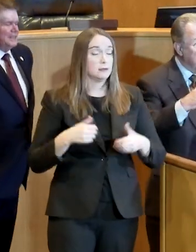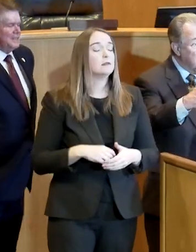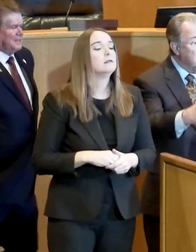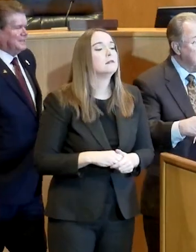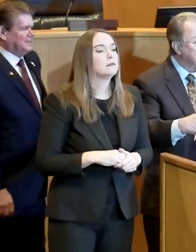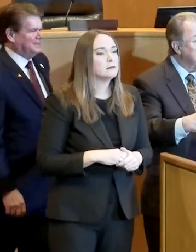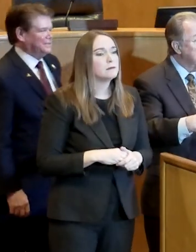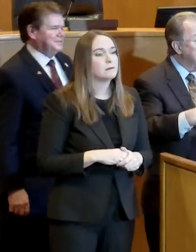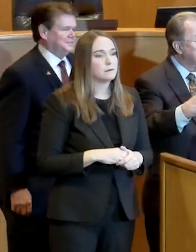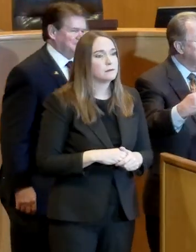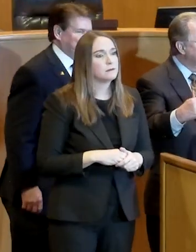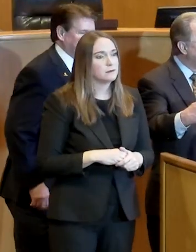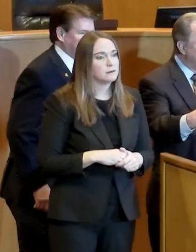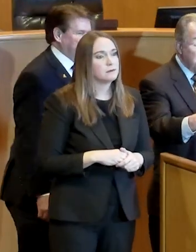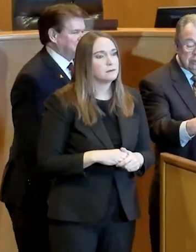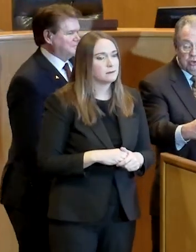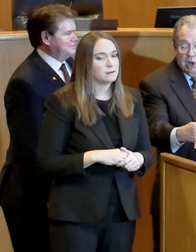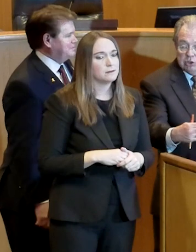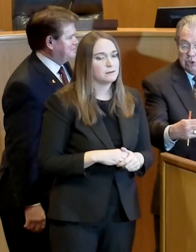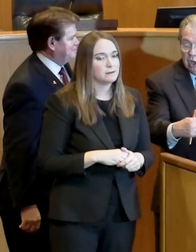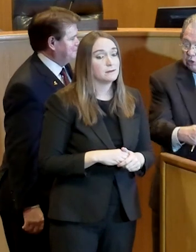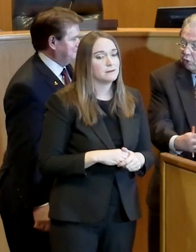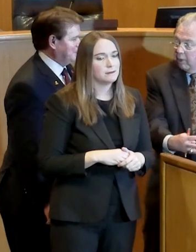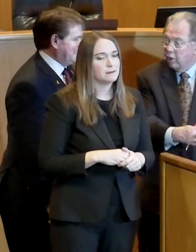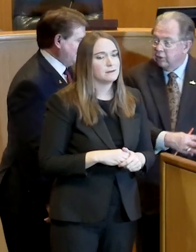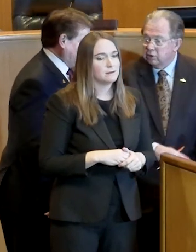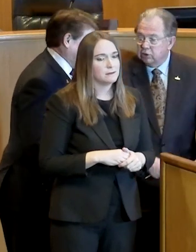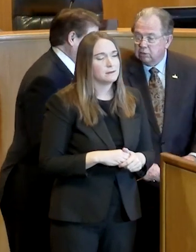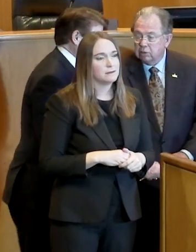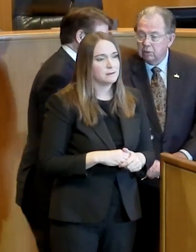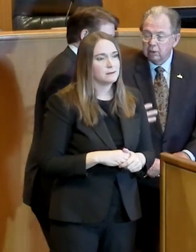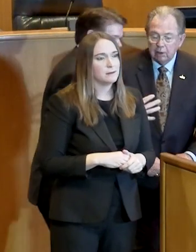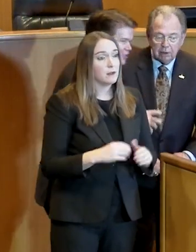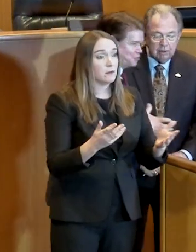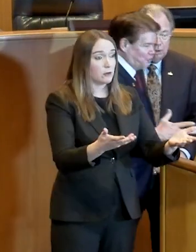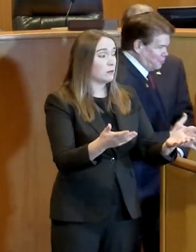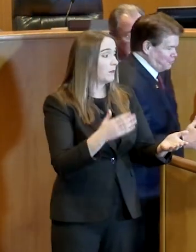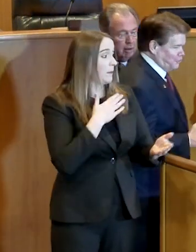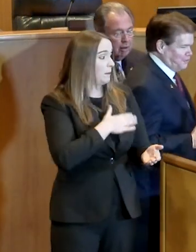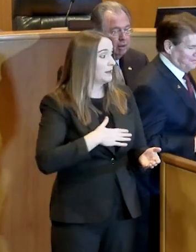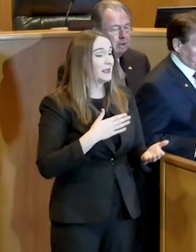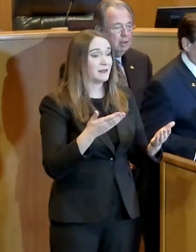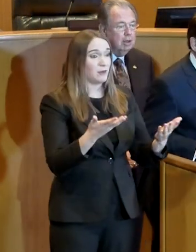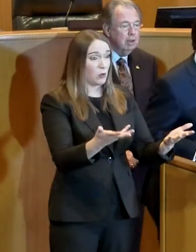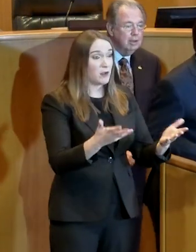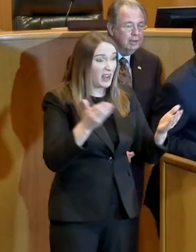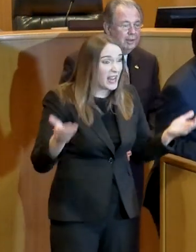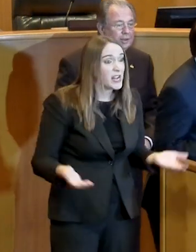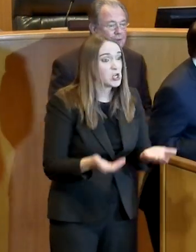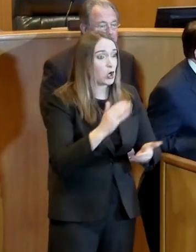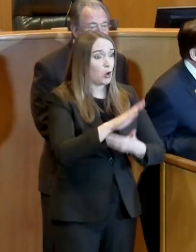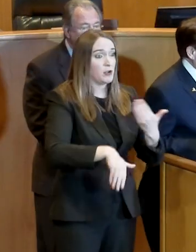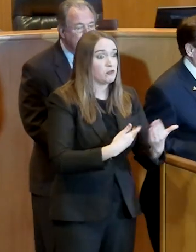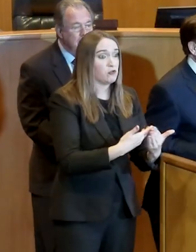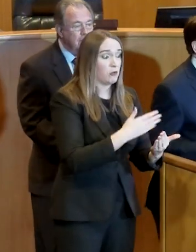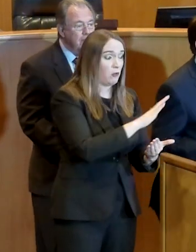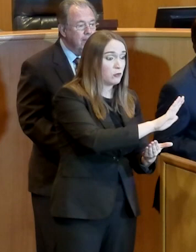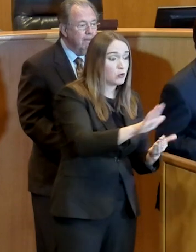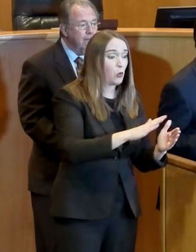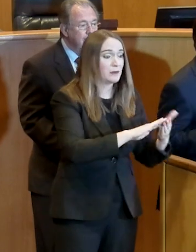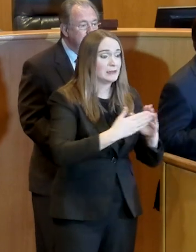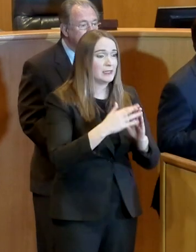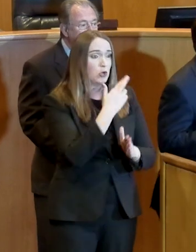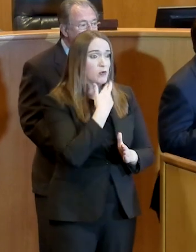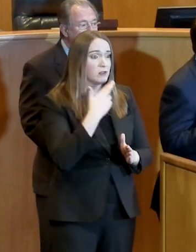other folks, encourage your restaurants to also be a part of this. Judge, I've got a story for you, and John, really appreciate your